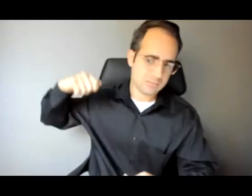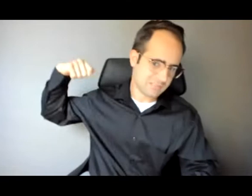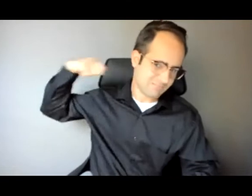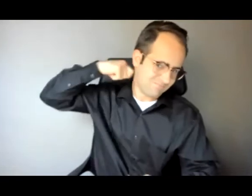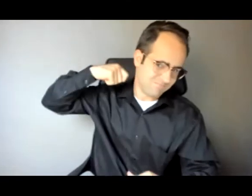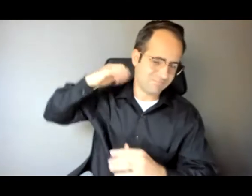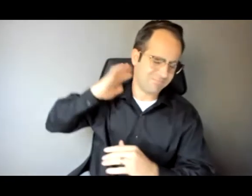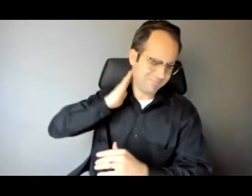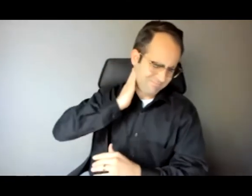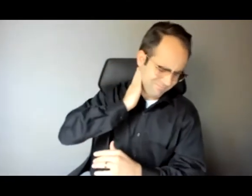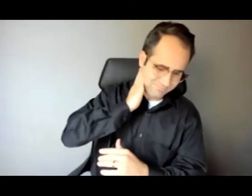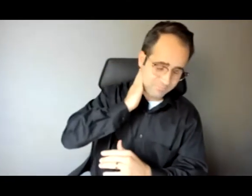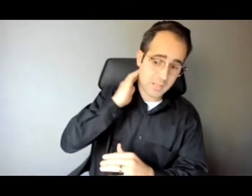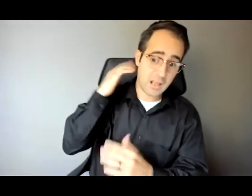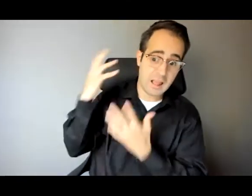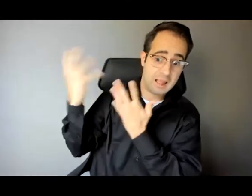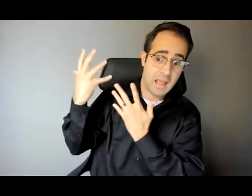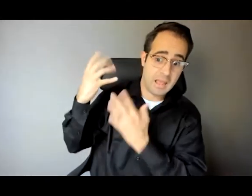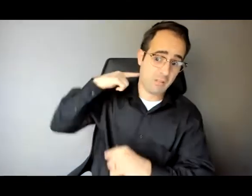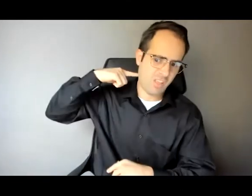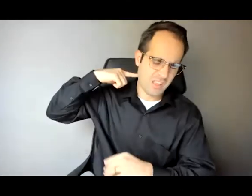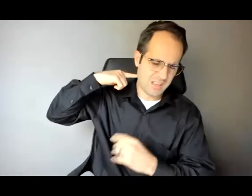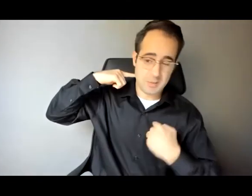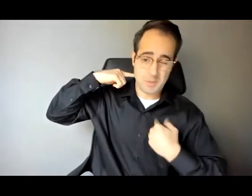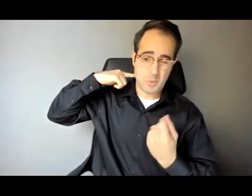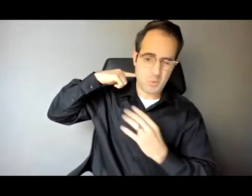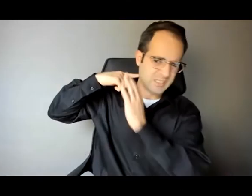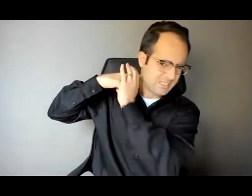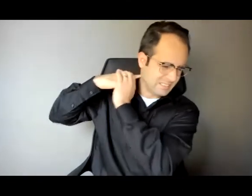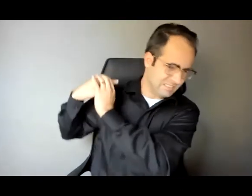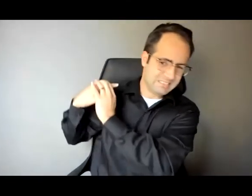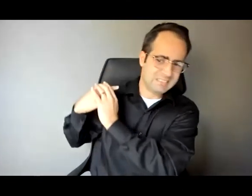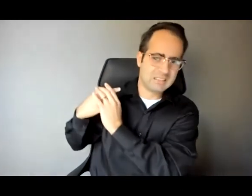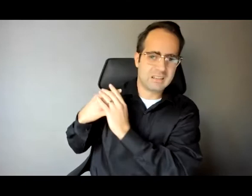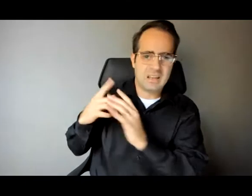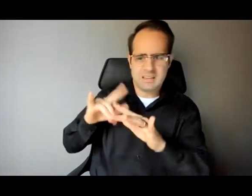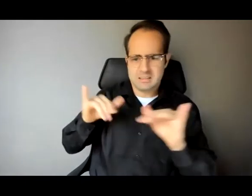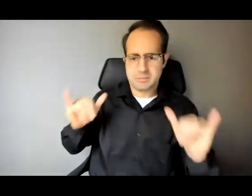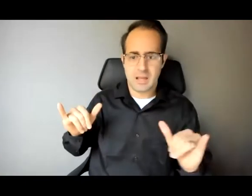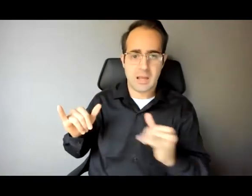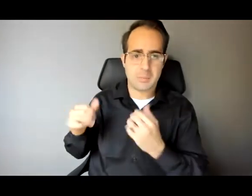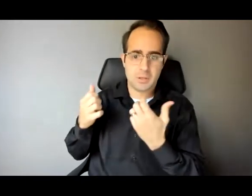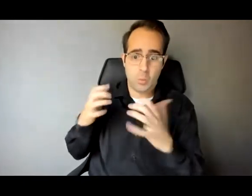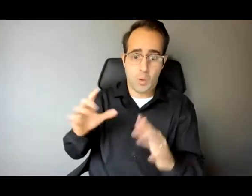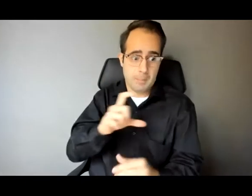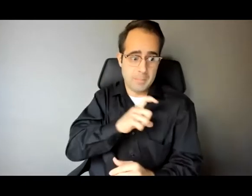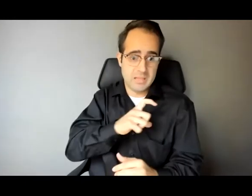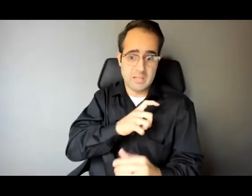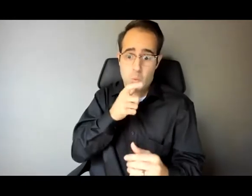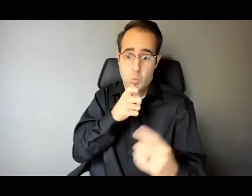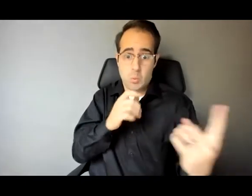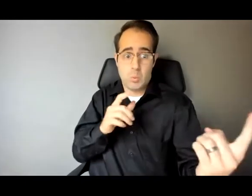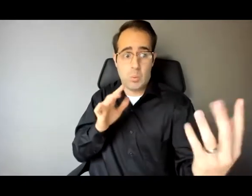He left the pen hanging in my neck so I had to pull it from my skin and simultaneously avoid the correction officers who were now rushing